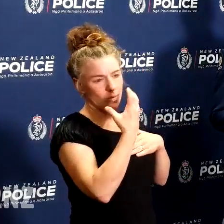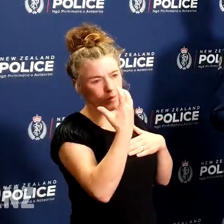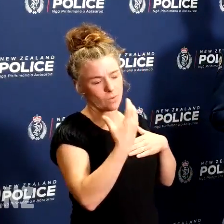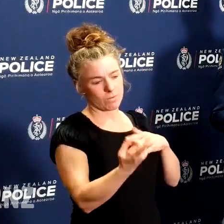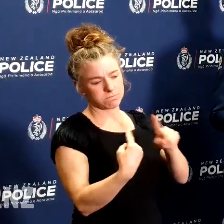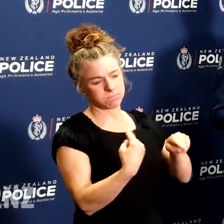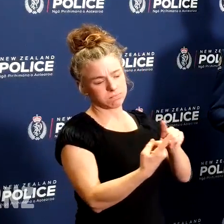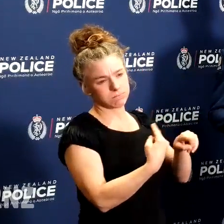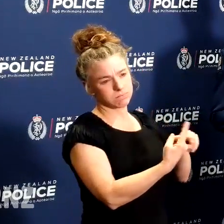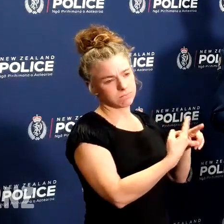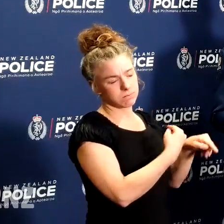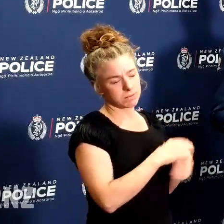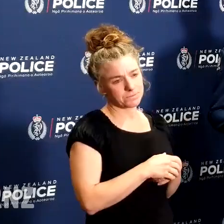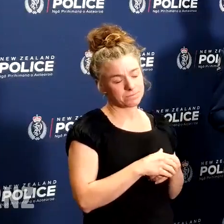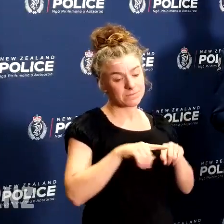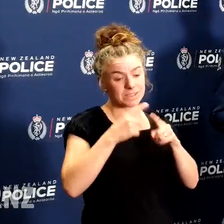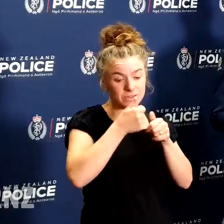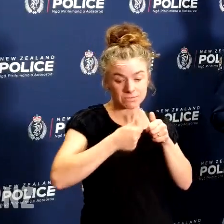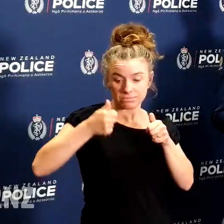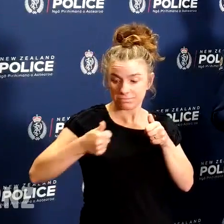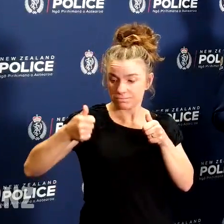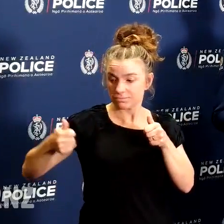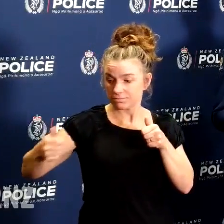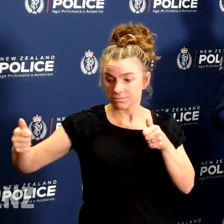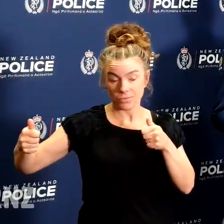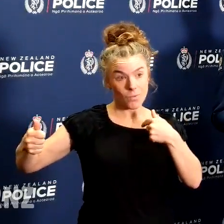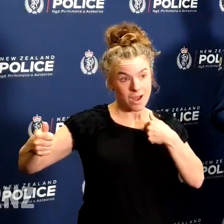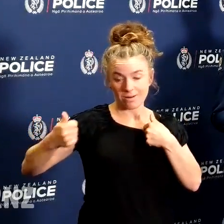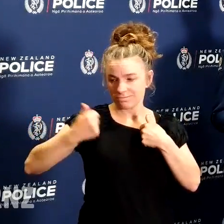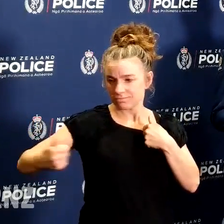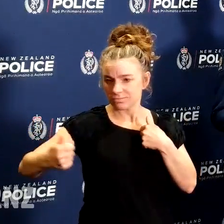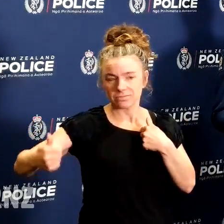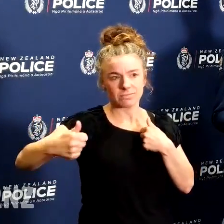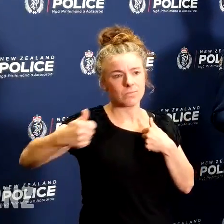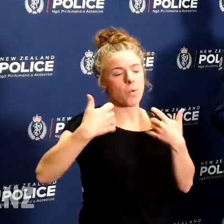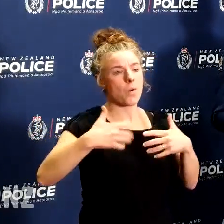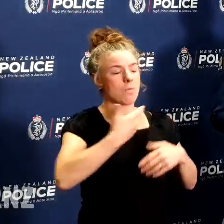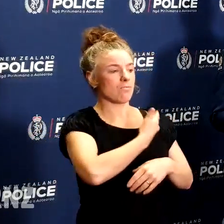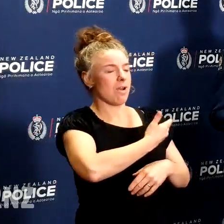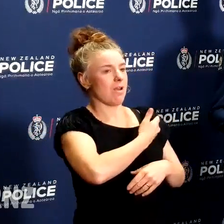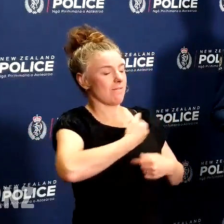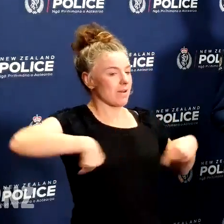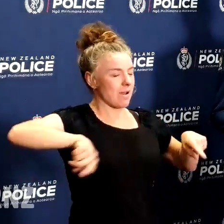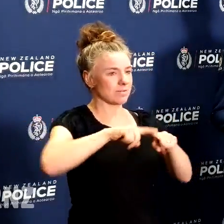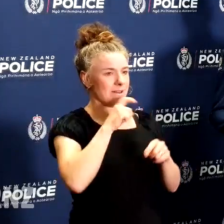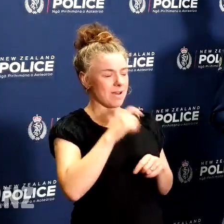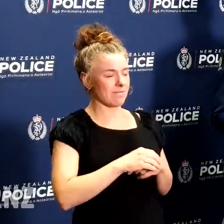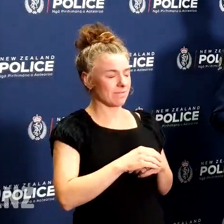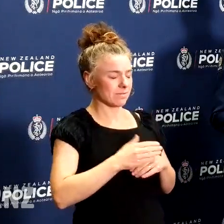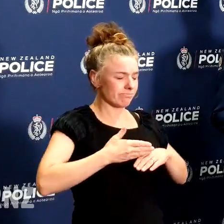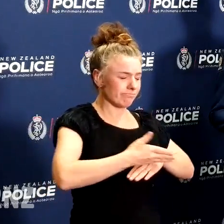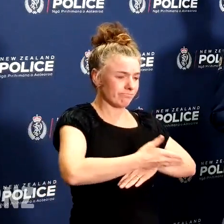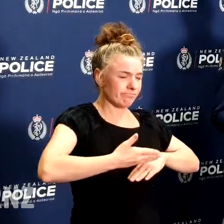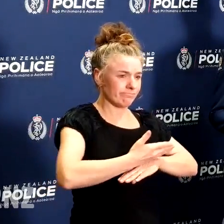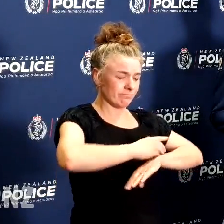Myself and the other heads of those organisations could not be more proud of our people who work every day and every night